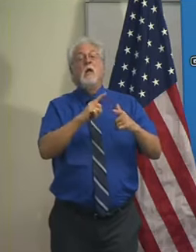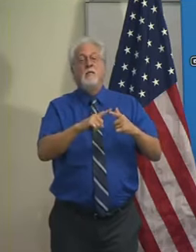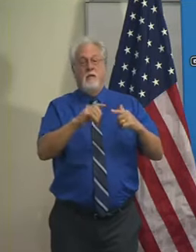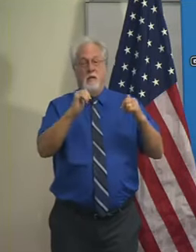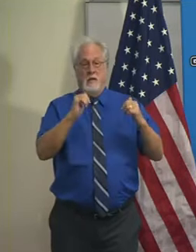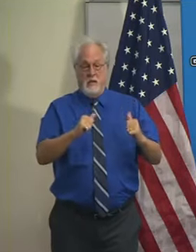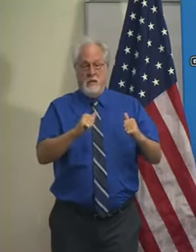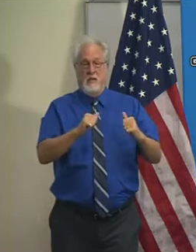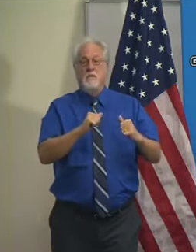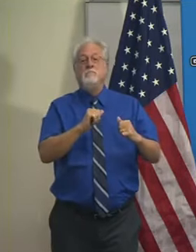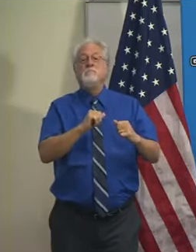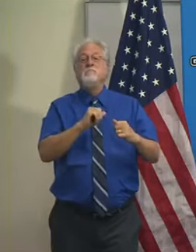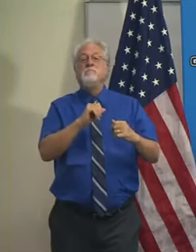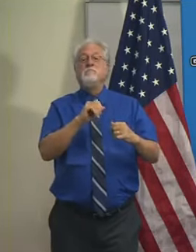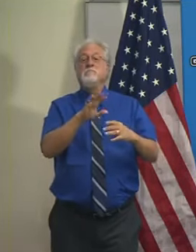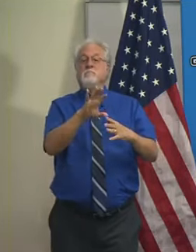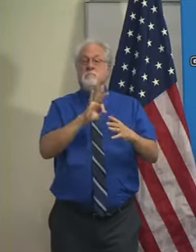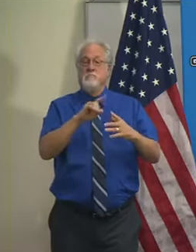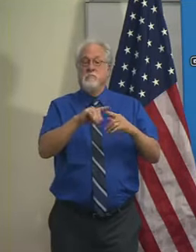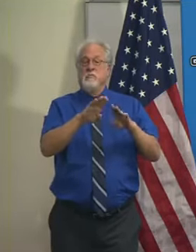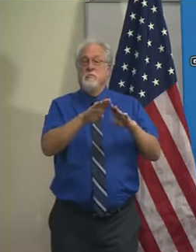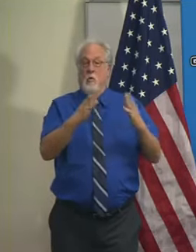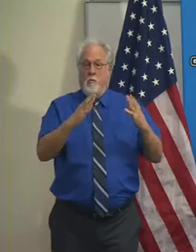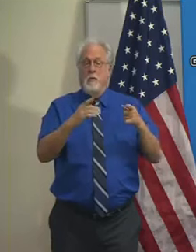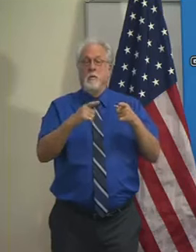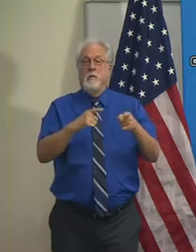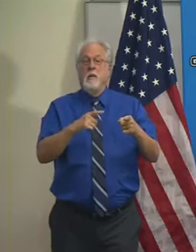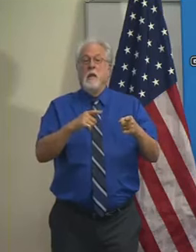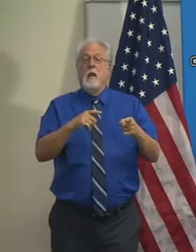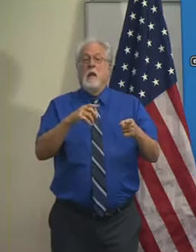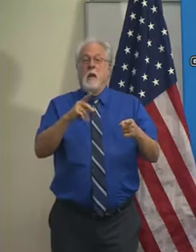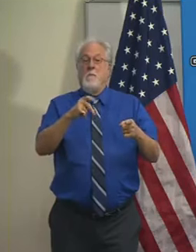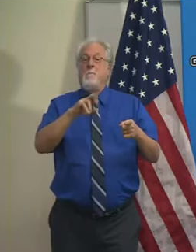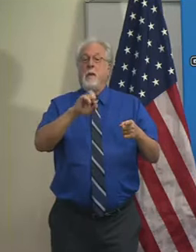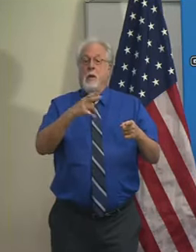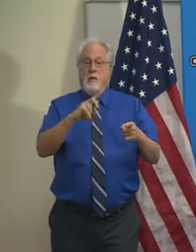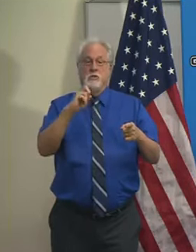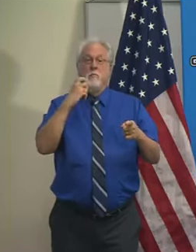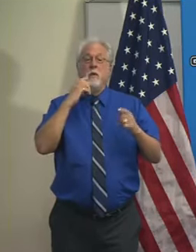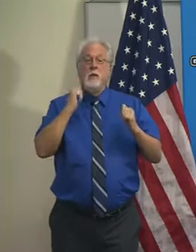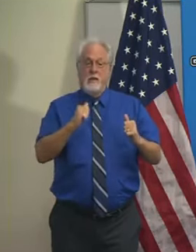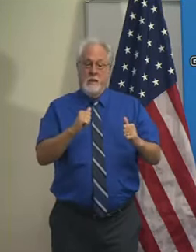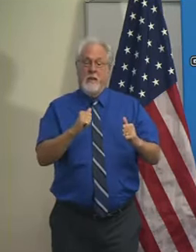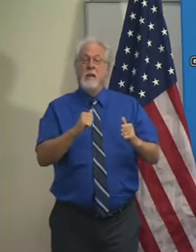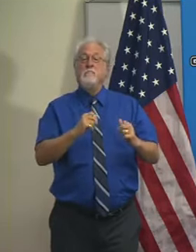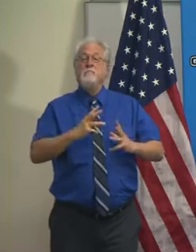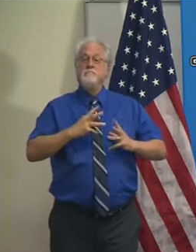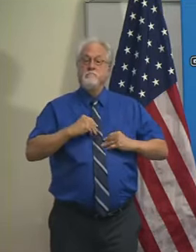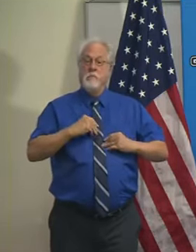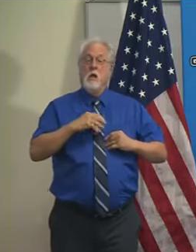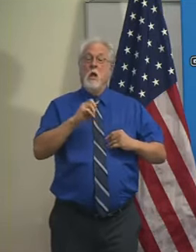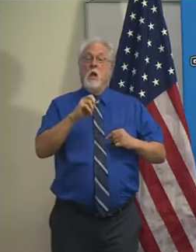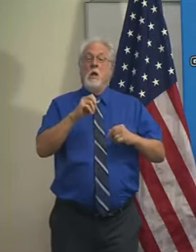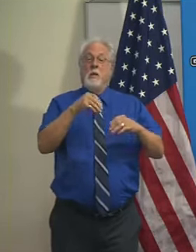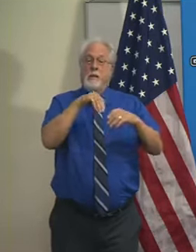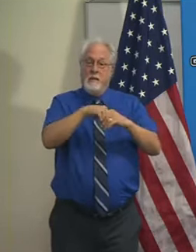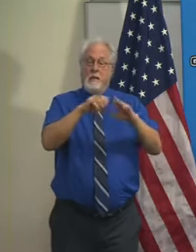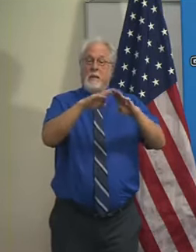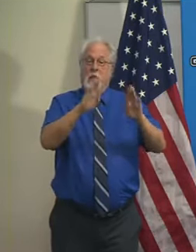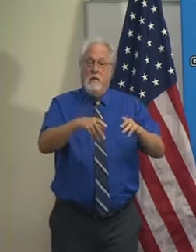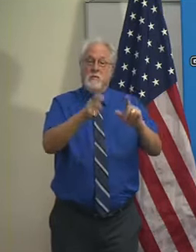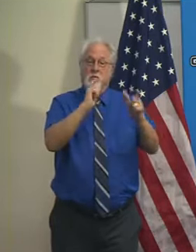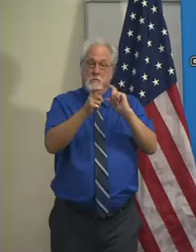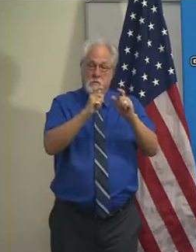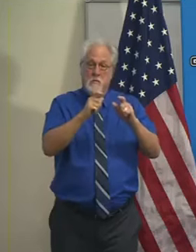opt in, so the Paris government will have to opt in to on-premises consumption of alcohol at bars.